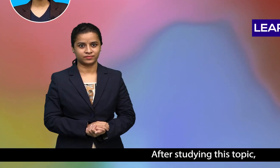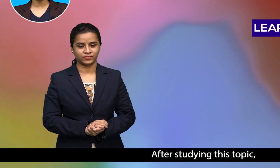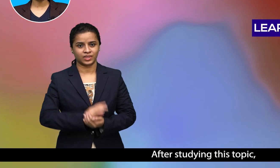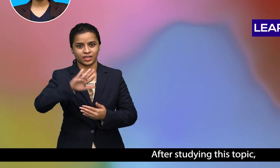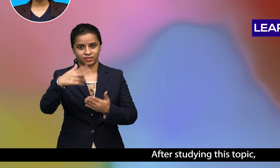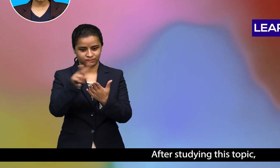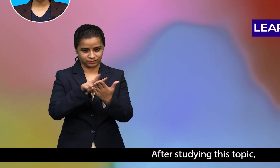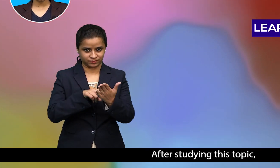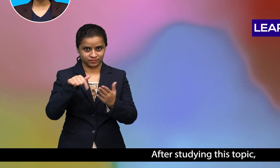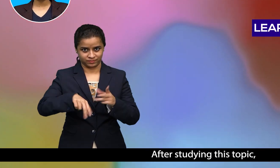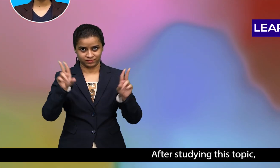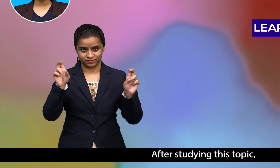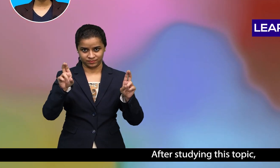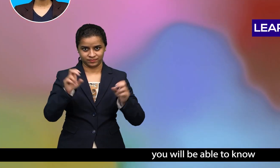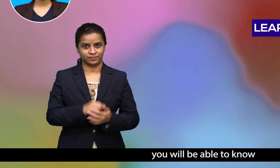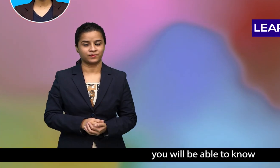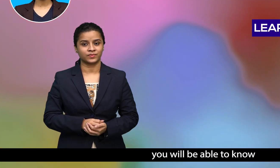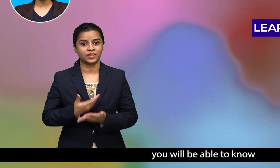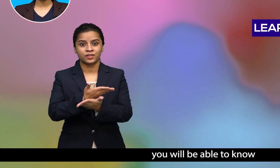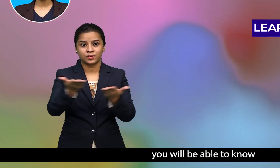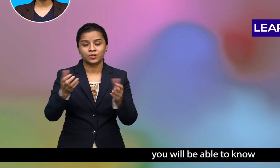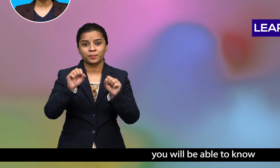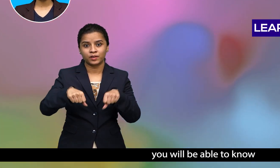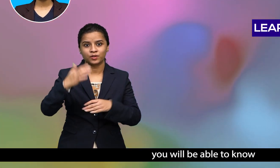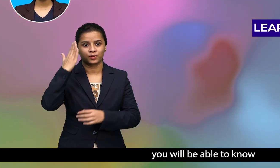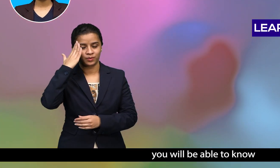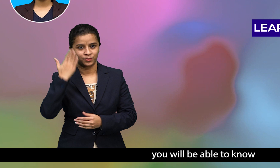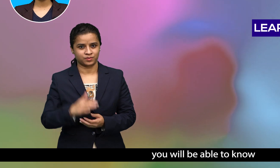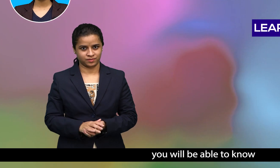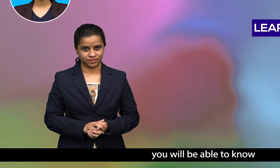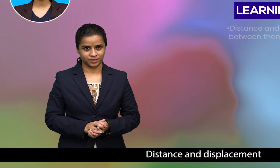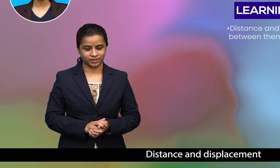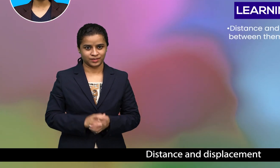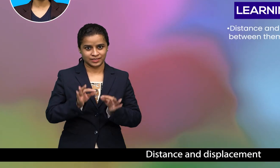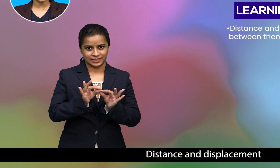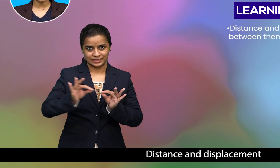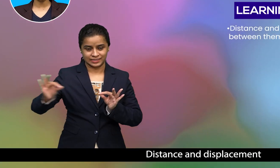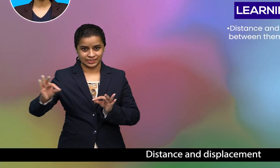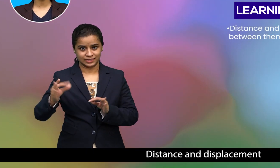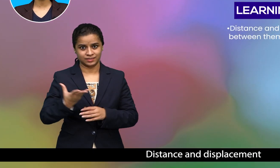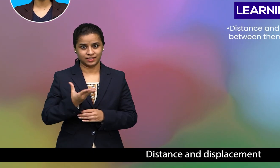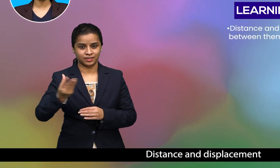studying this topic you will be able to know distance and displacement